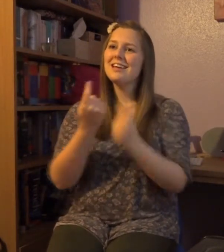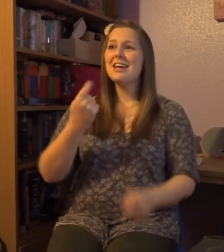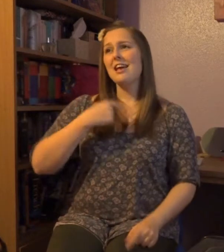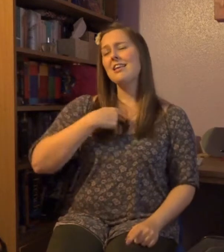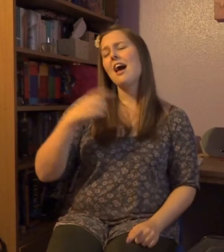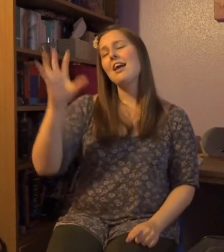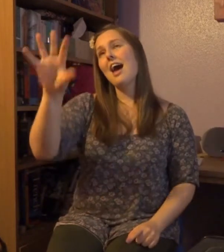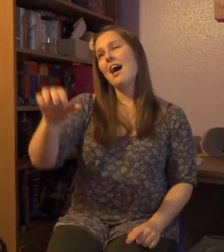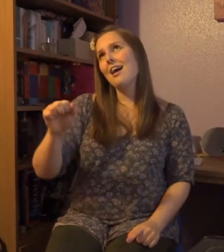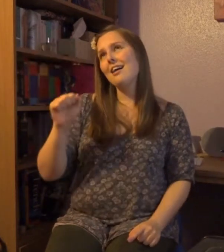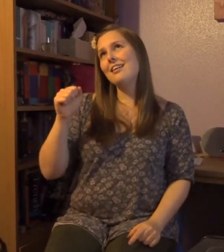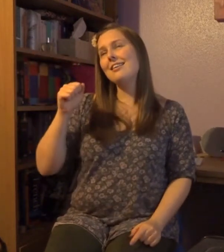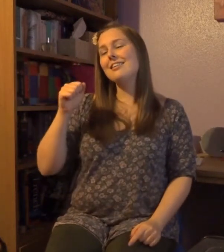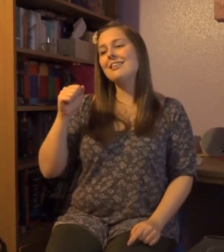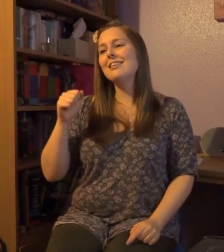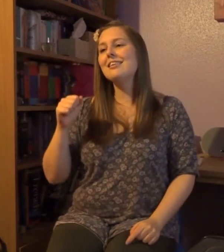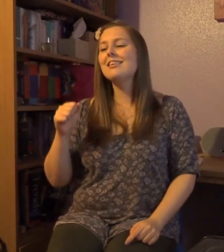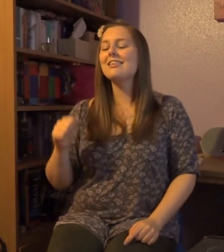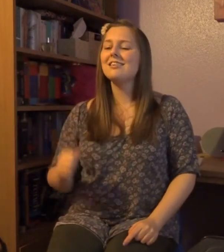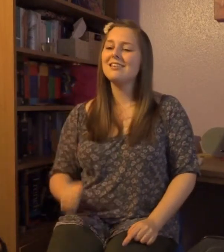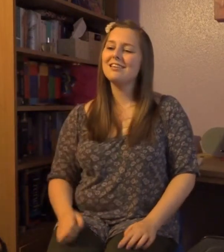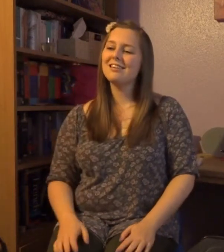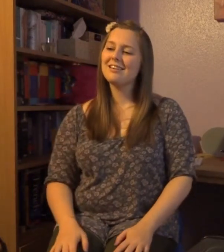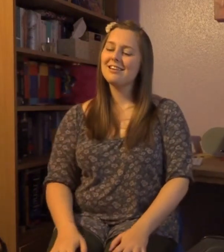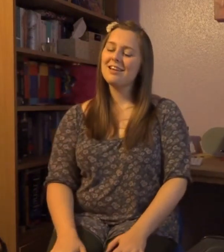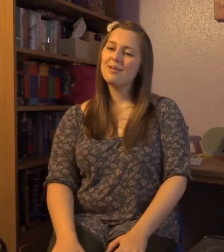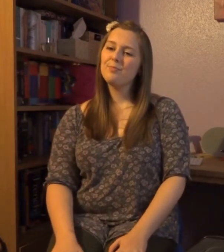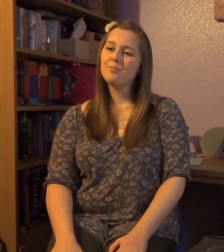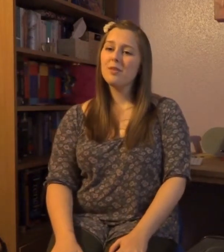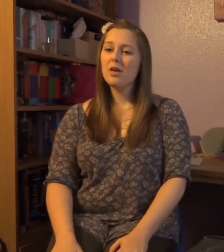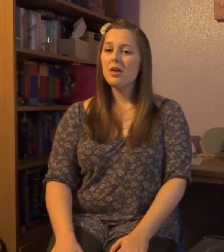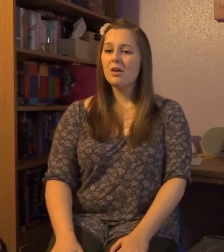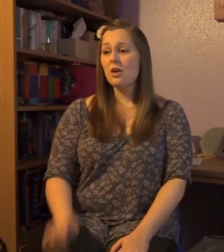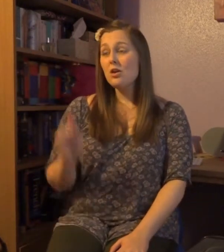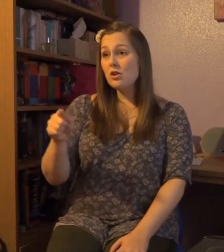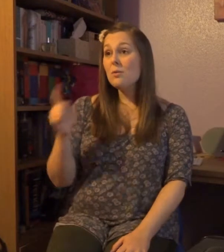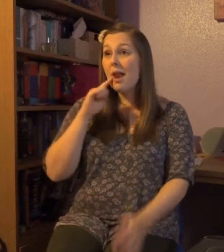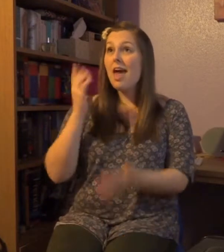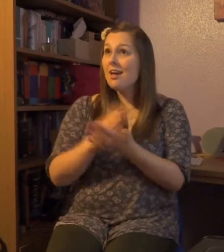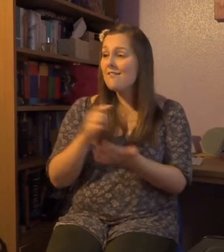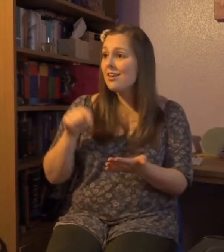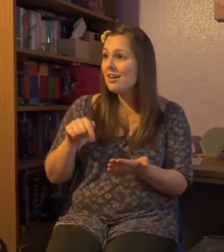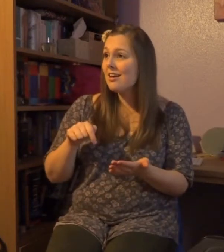that's ever been mine Do you believe it?